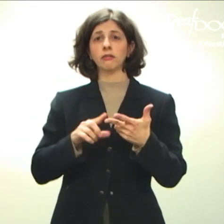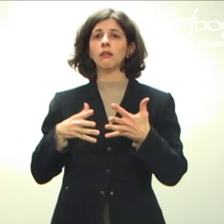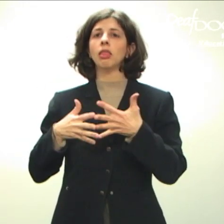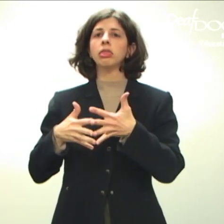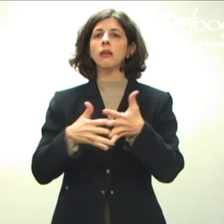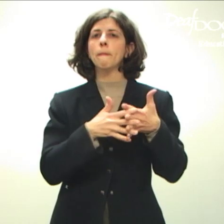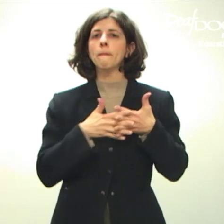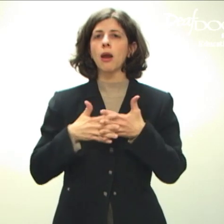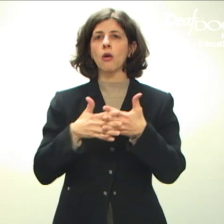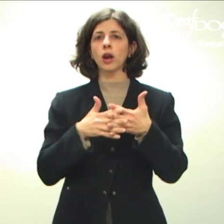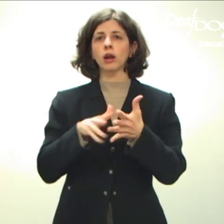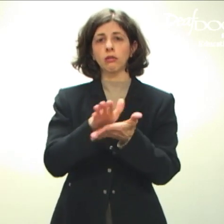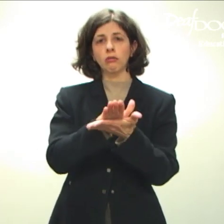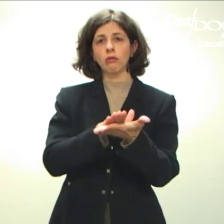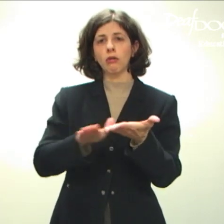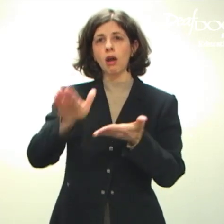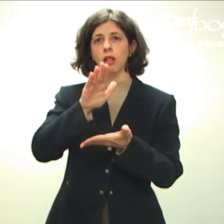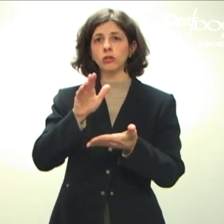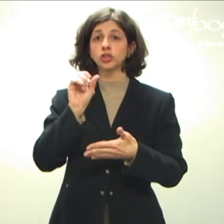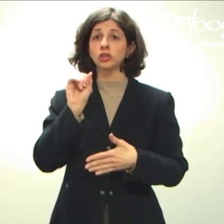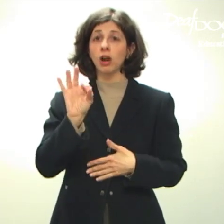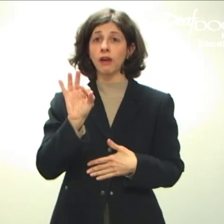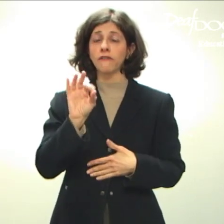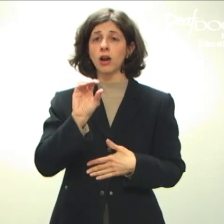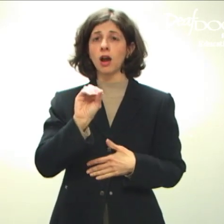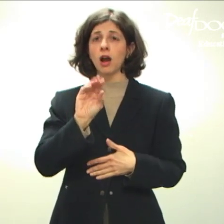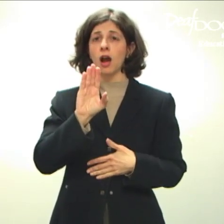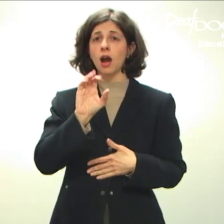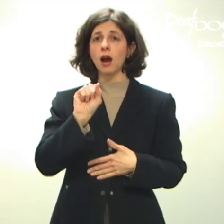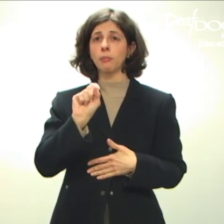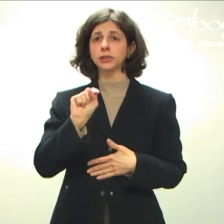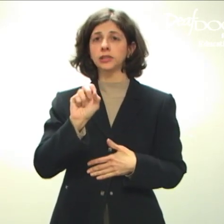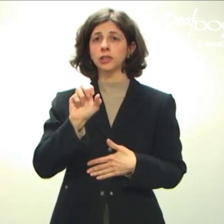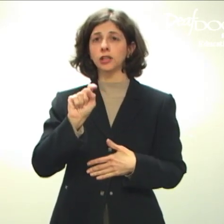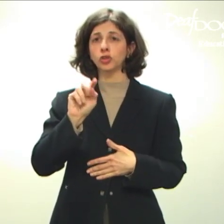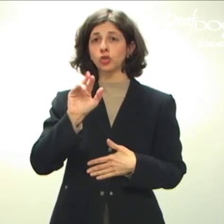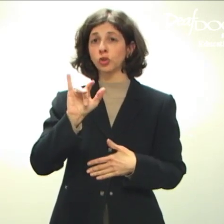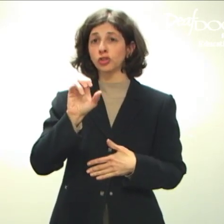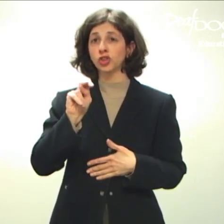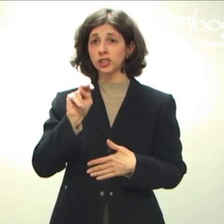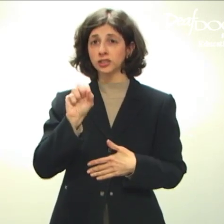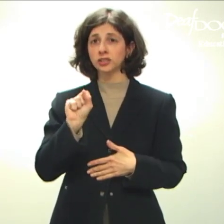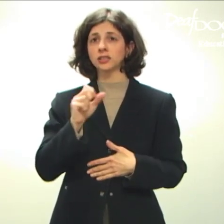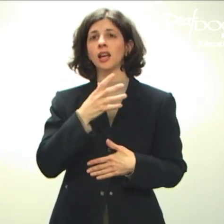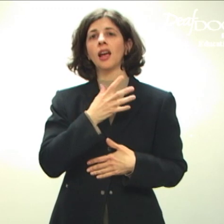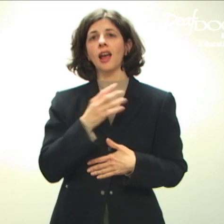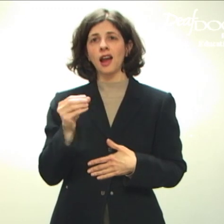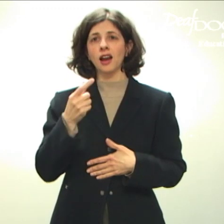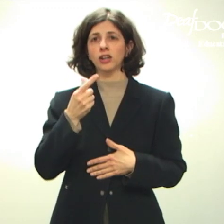the American College of Obstetricians and